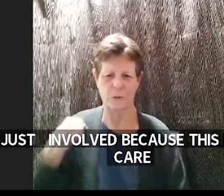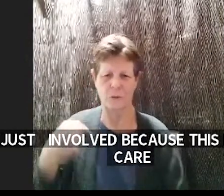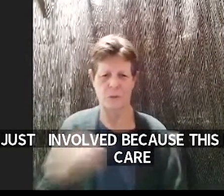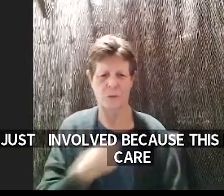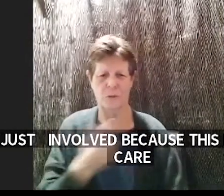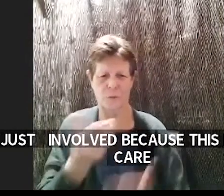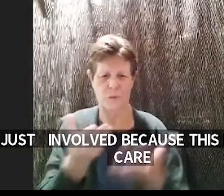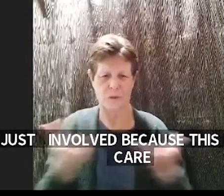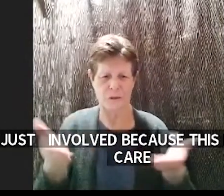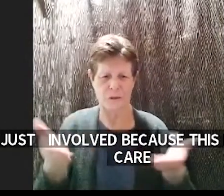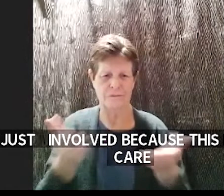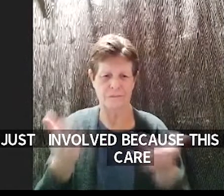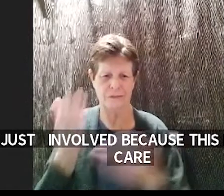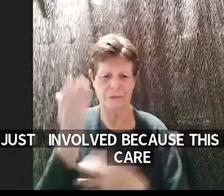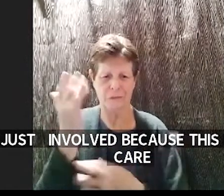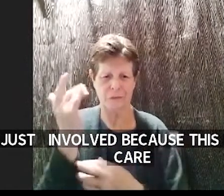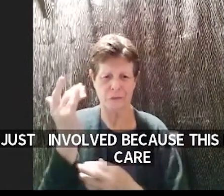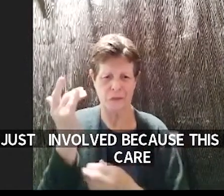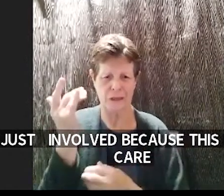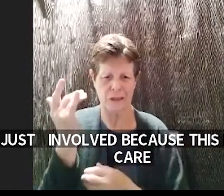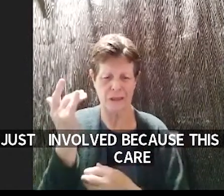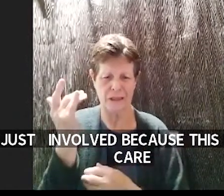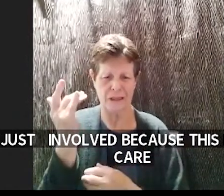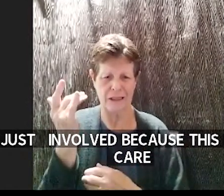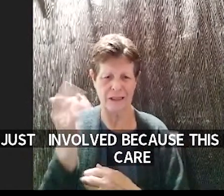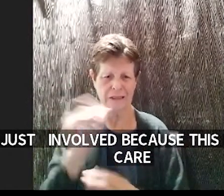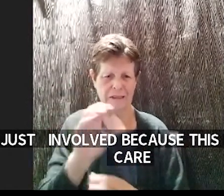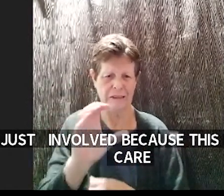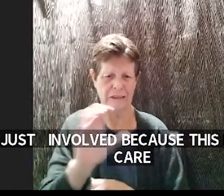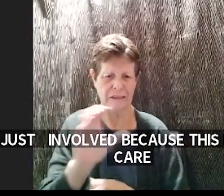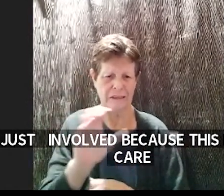because bill c7 is important to us